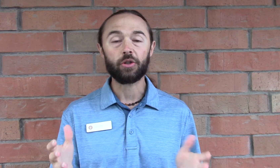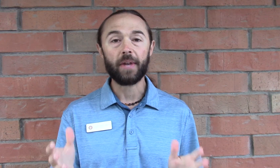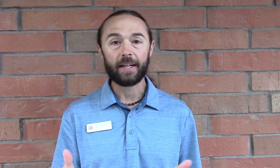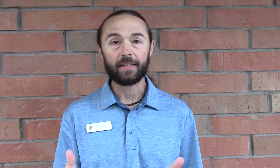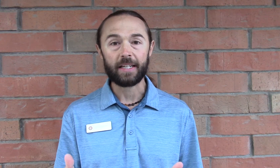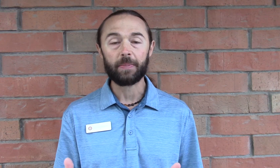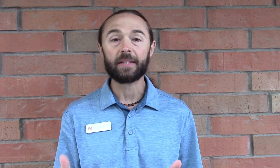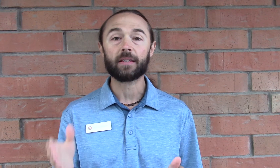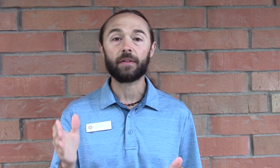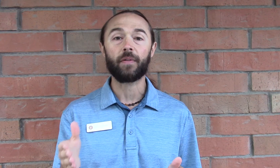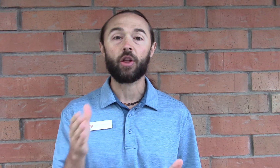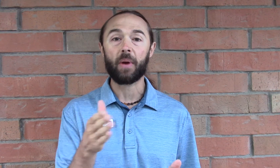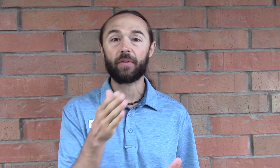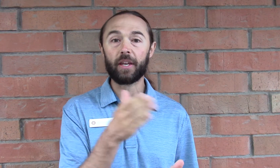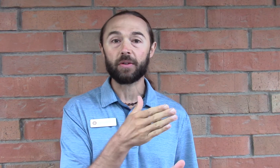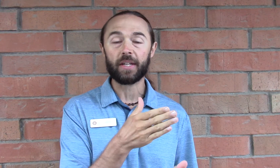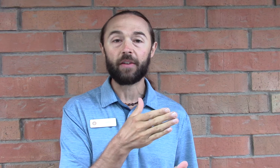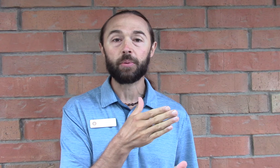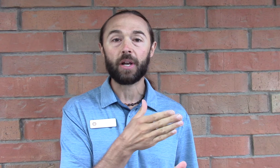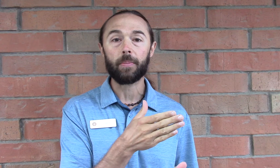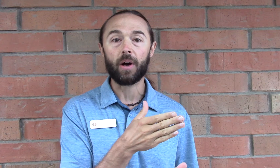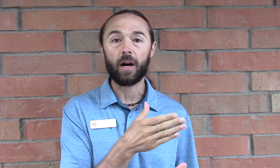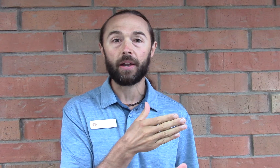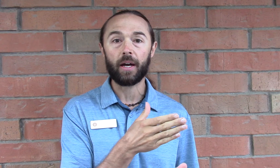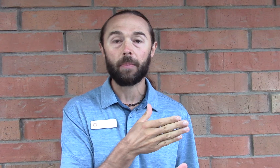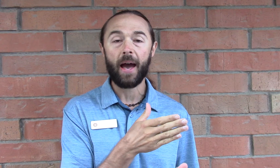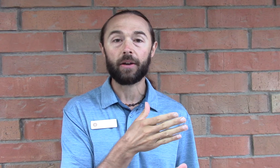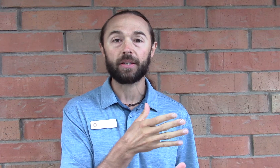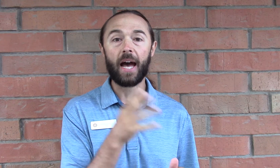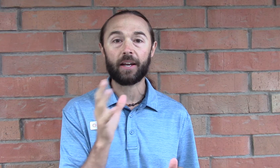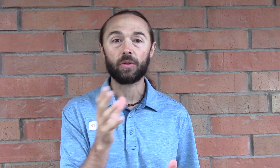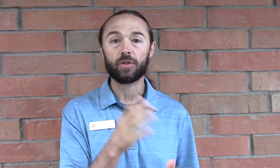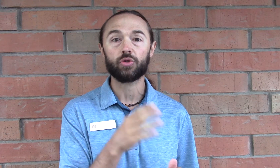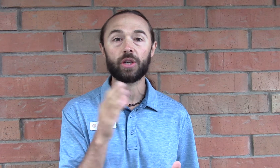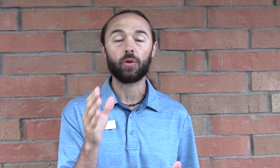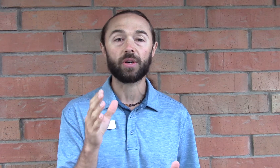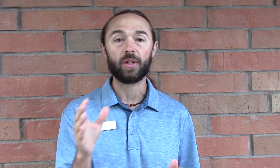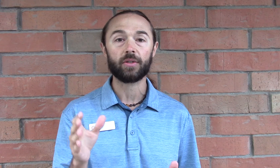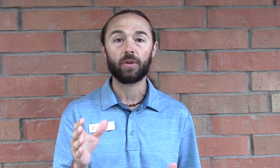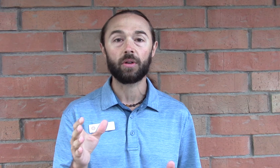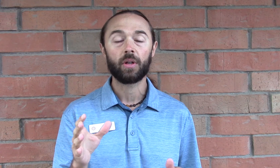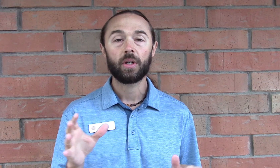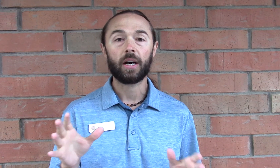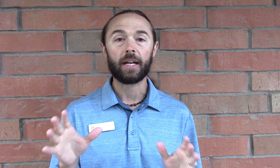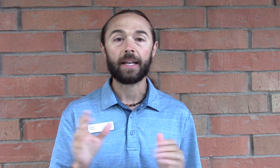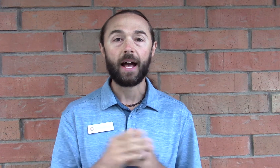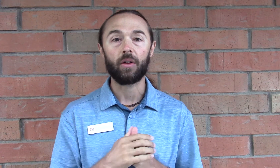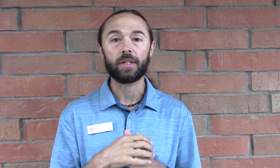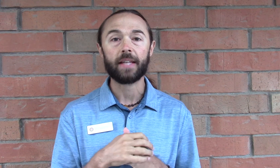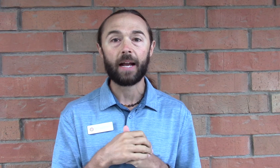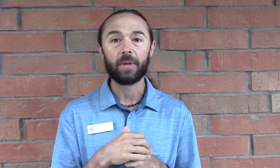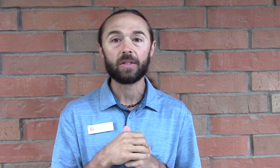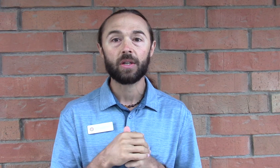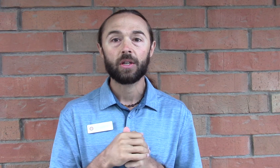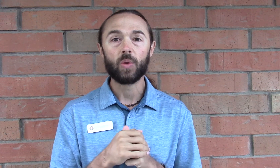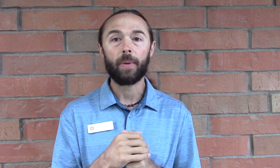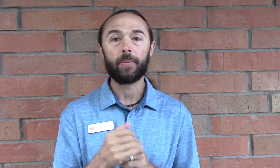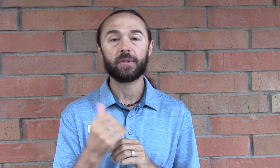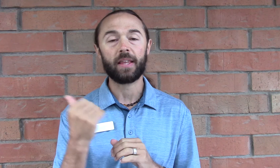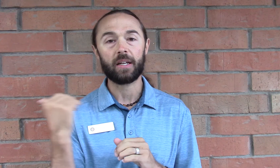do next then is basically follow my videos that I've put up on how to diagnose and treat horizontal canal nystagmus. So I'll pop those at the end of